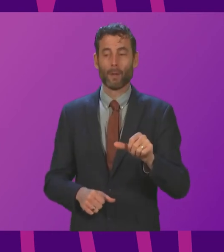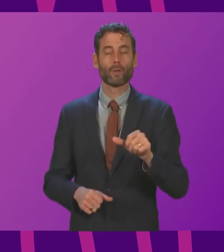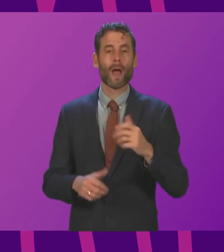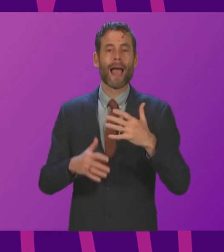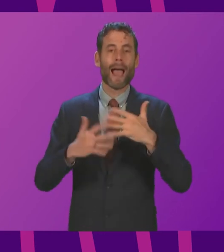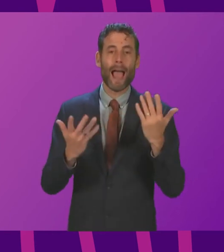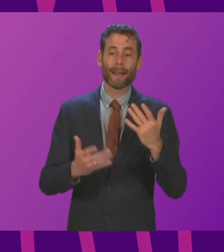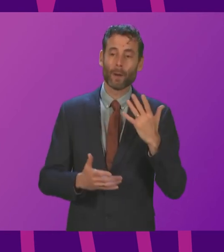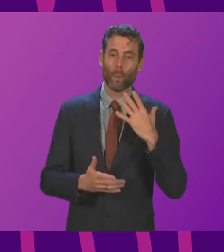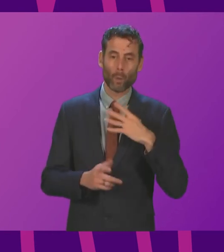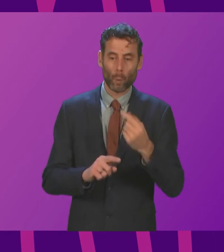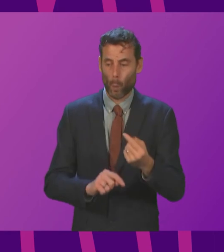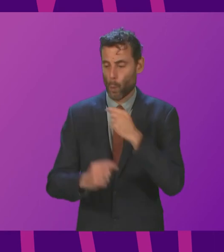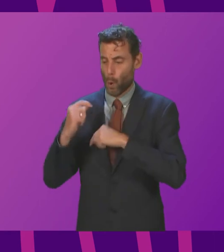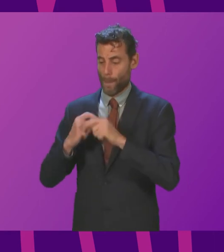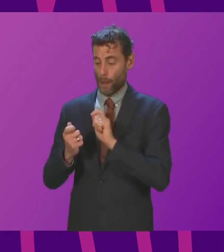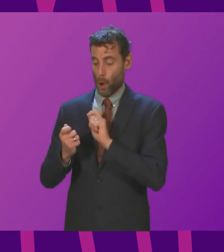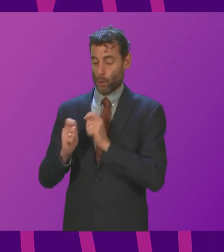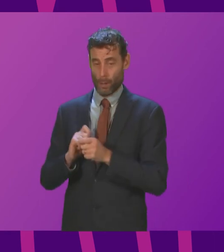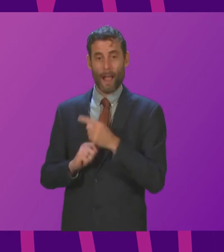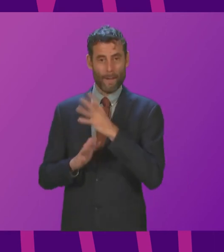contribution that they have made. Thank you.